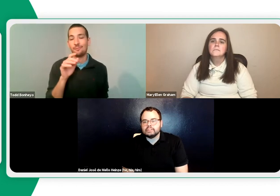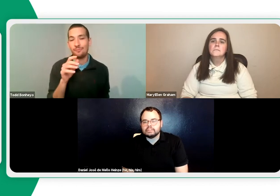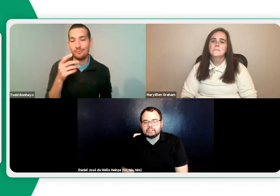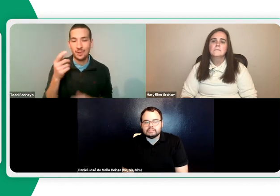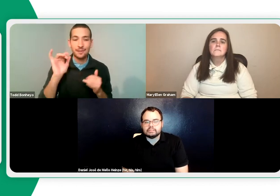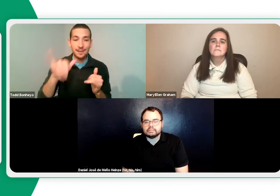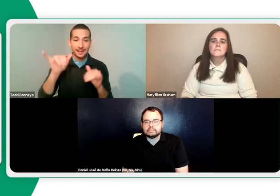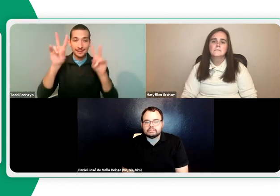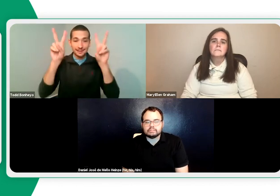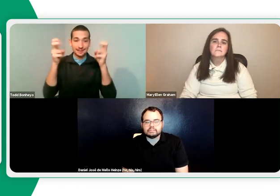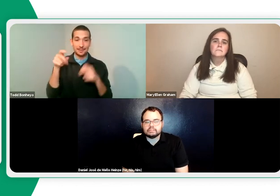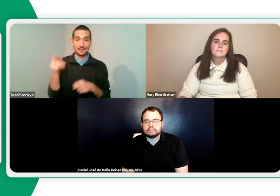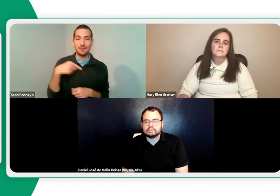experiential exposure as well.